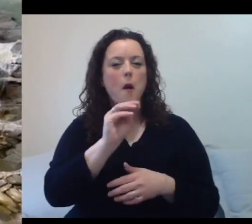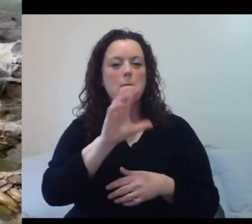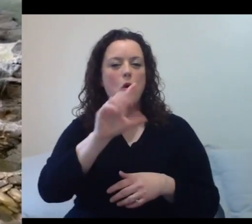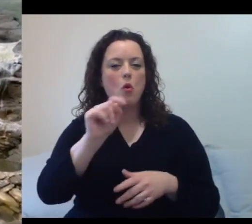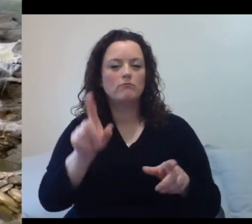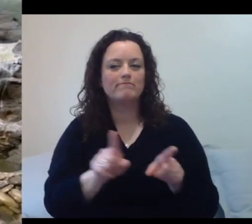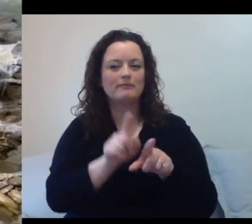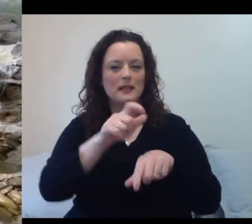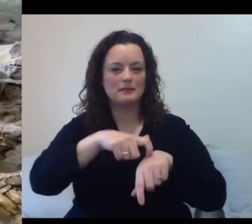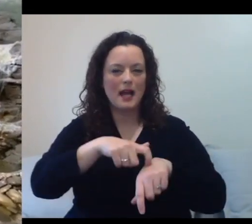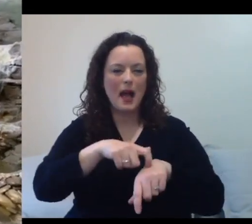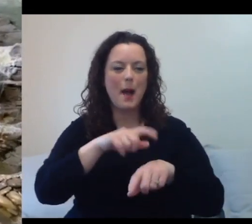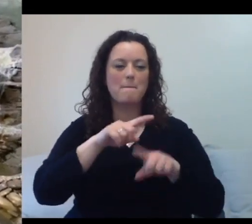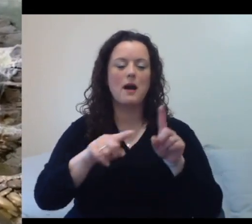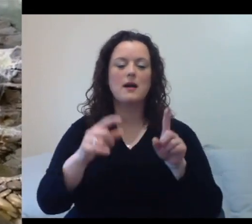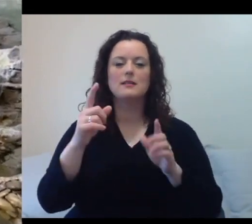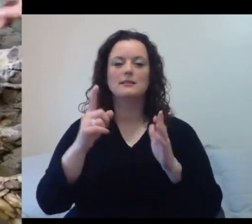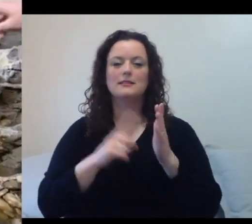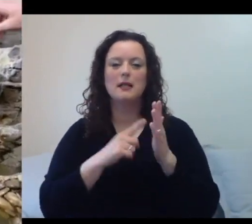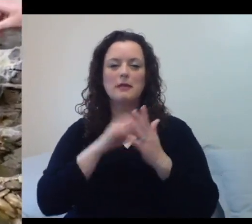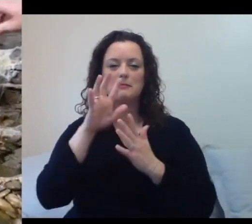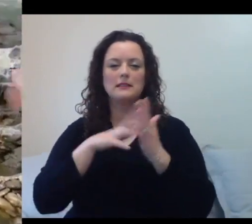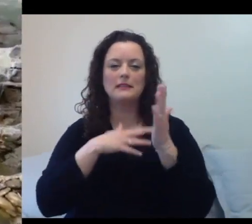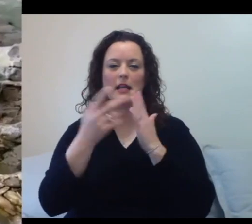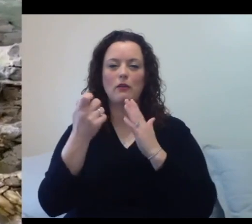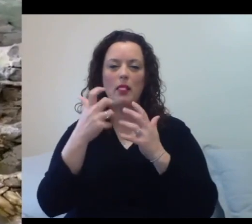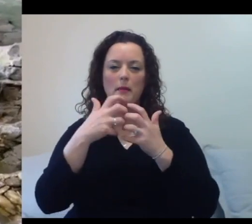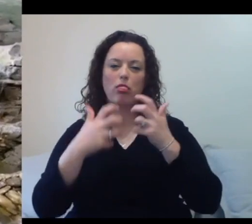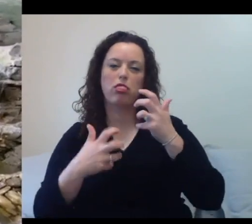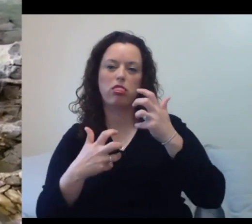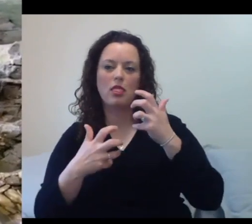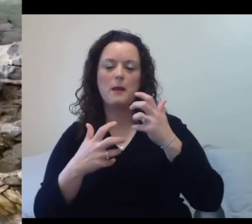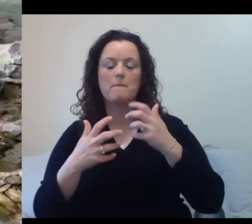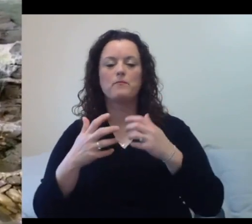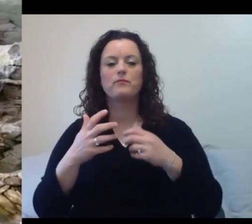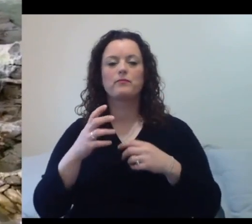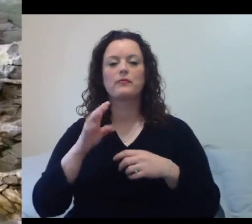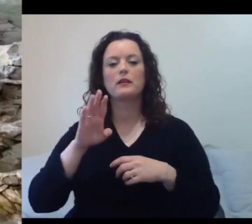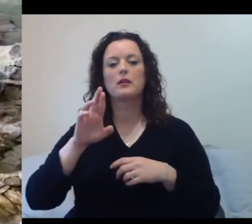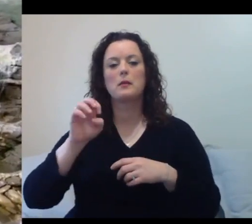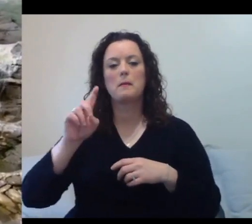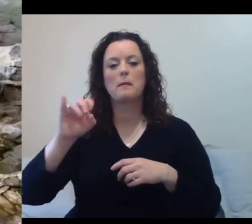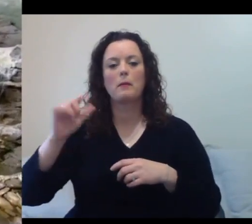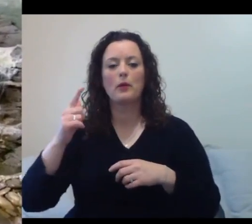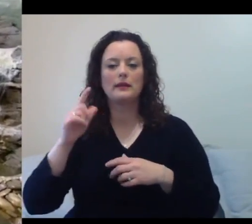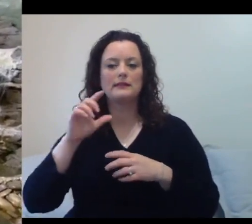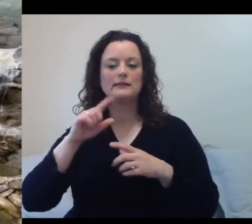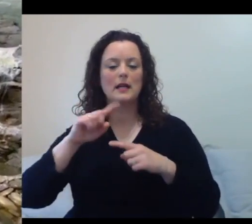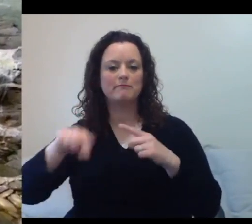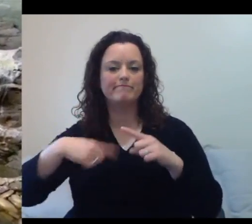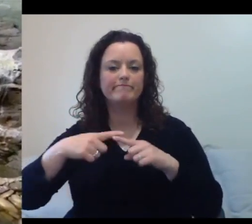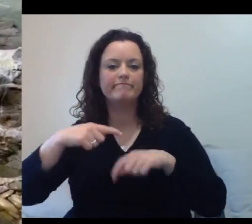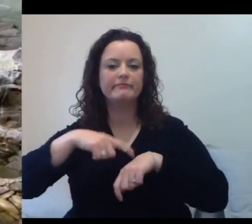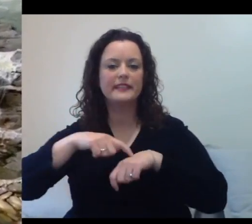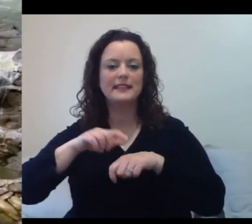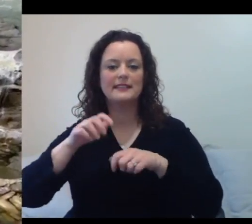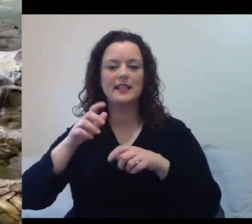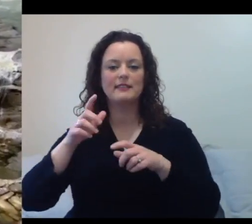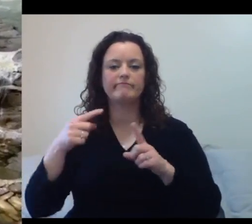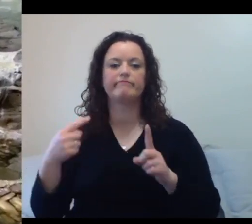they start breeding season without each other. Those two have reproduced for us in the past, and we would like them to reproduce again. So, it's a really good thing to see that